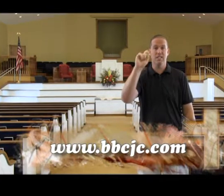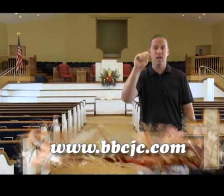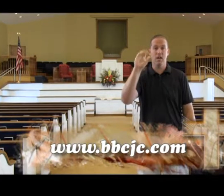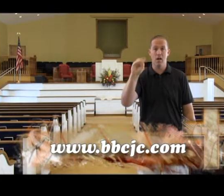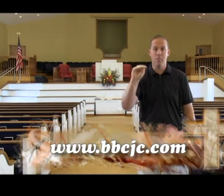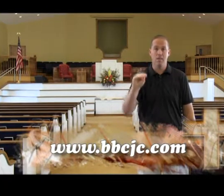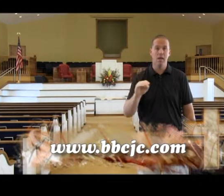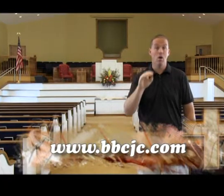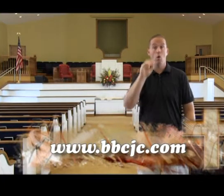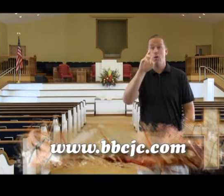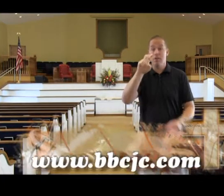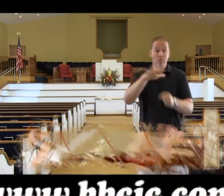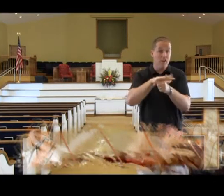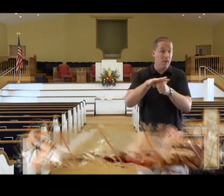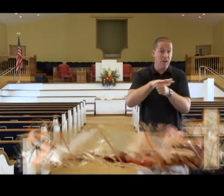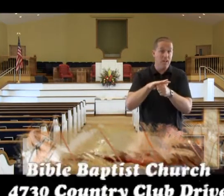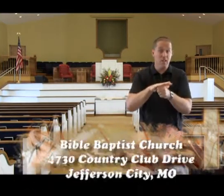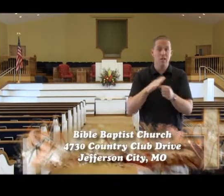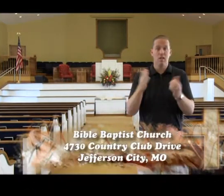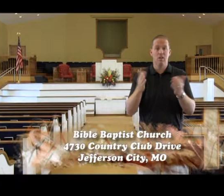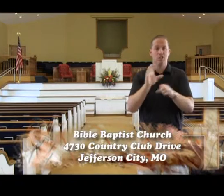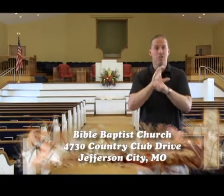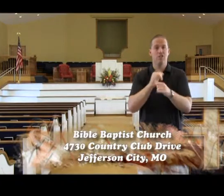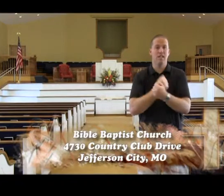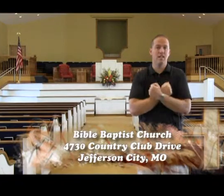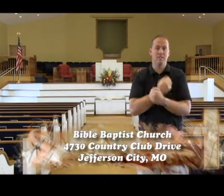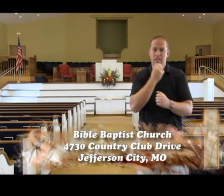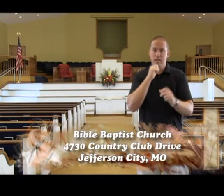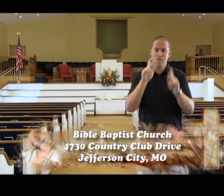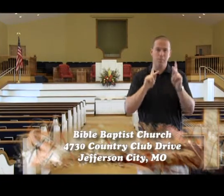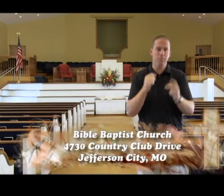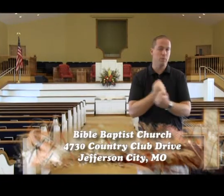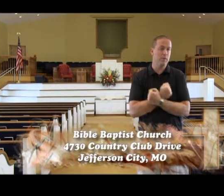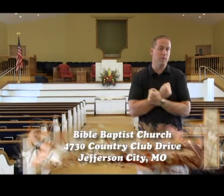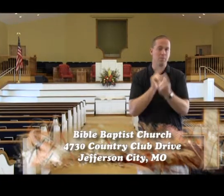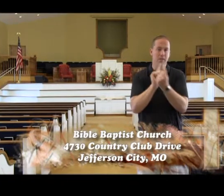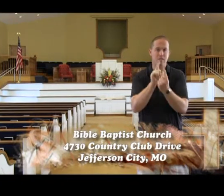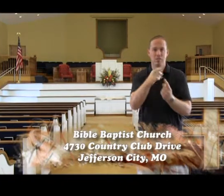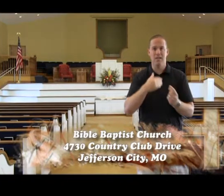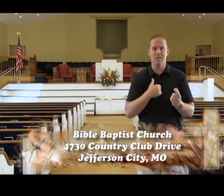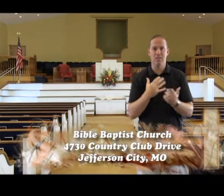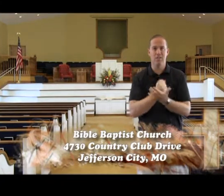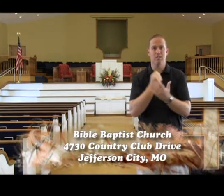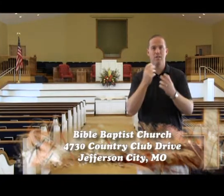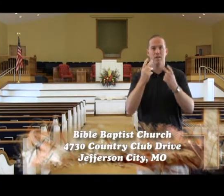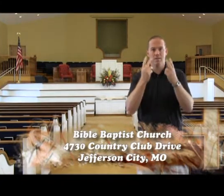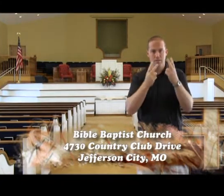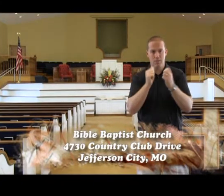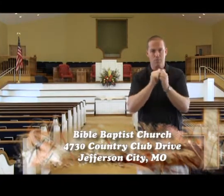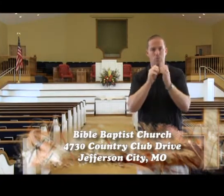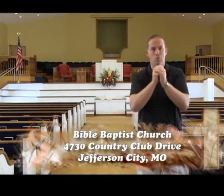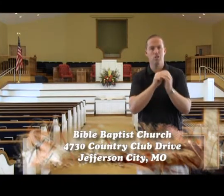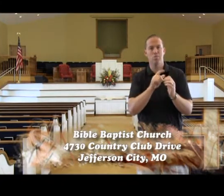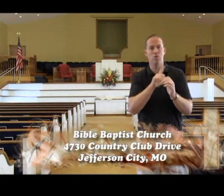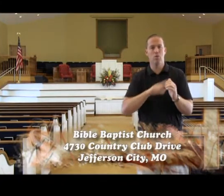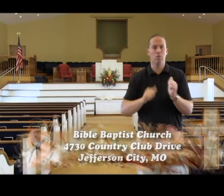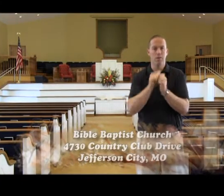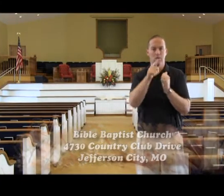.com. Or if you're ever in our area, here's a church that loves and cares for people. We'd love to meet you and have the chance to visit with you and worship the Lord with you.